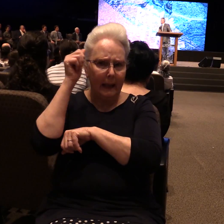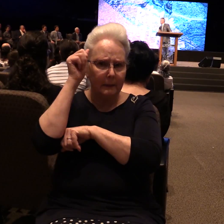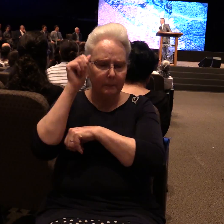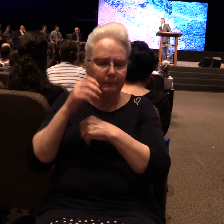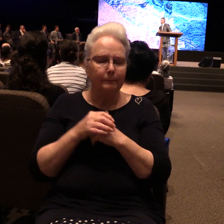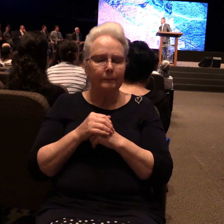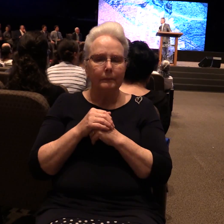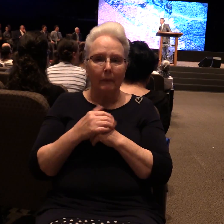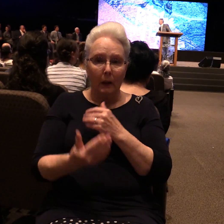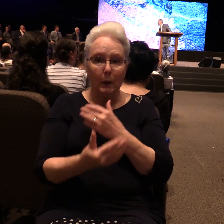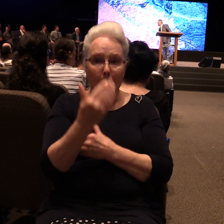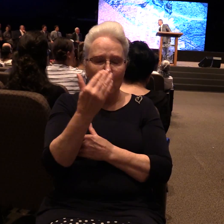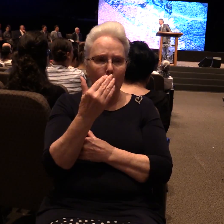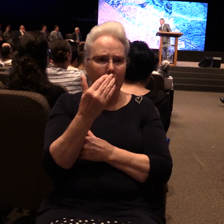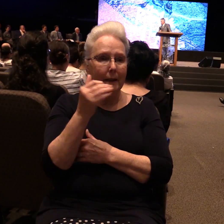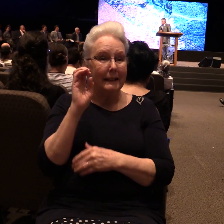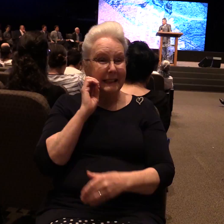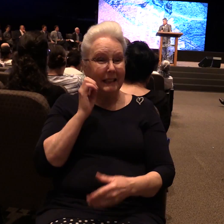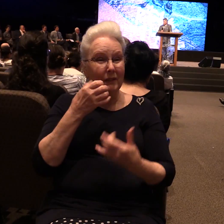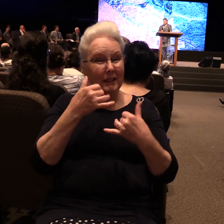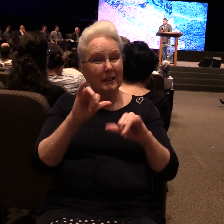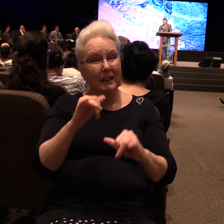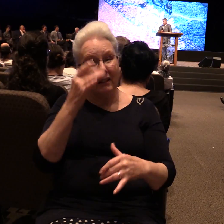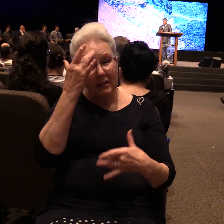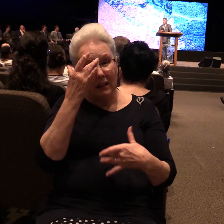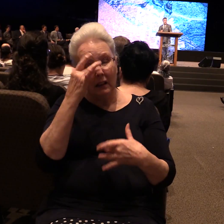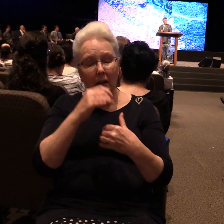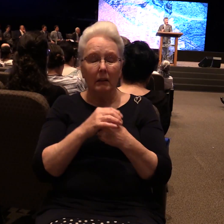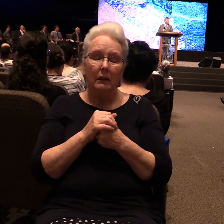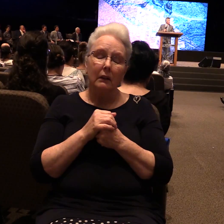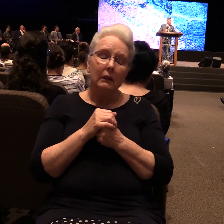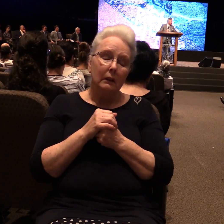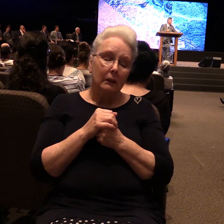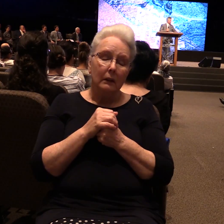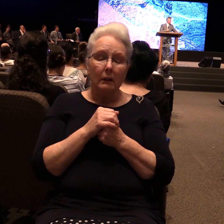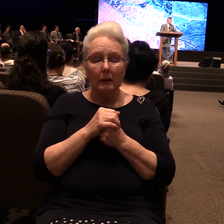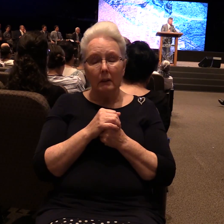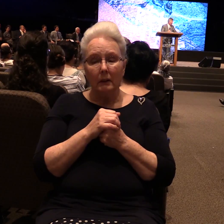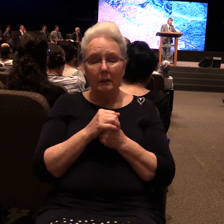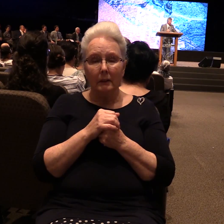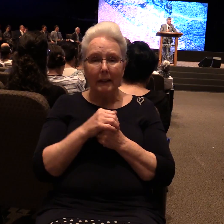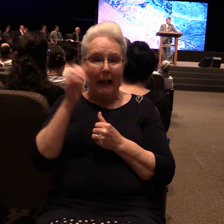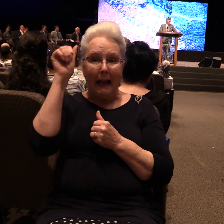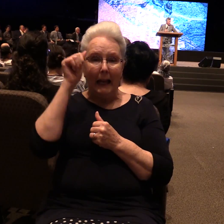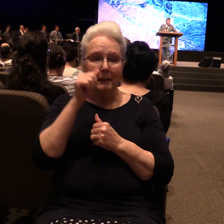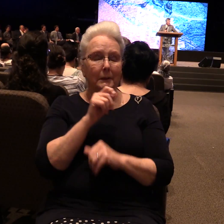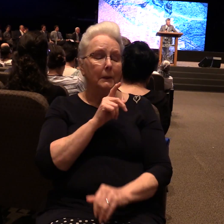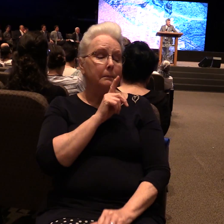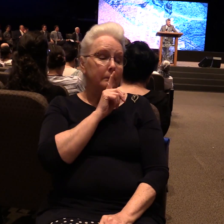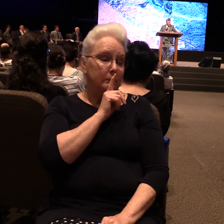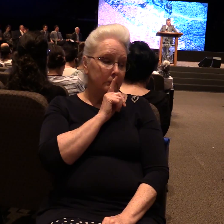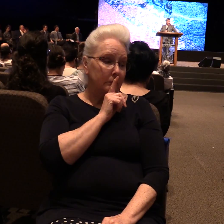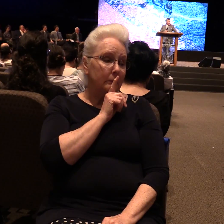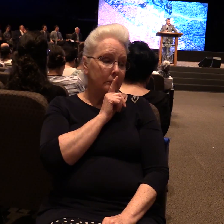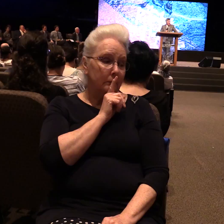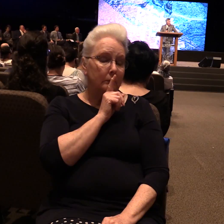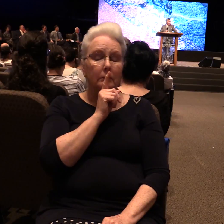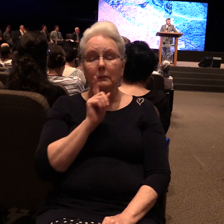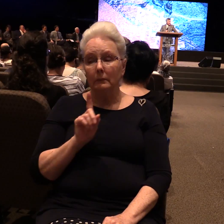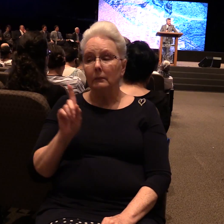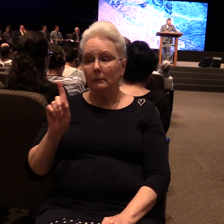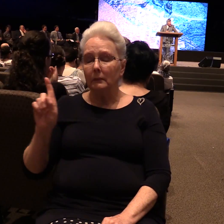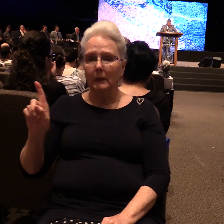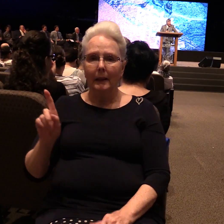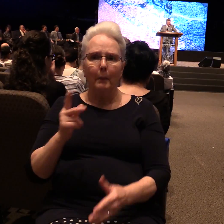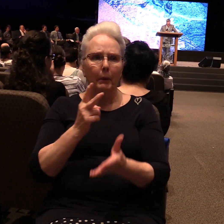The next morning, she's still sick. He's a wise man. He keeps it to himself. But after